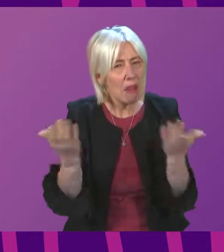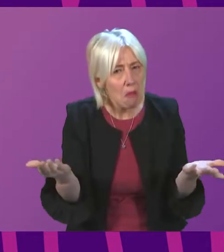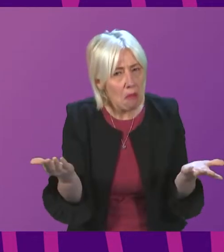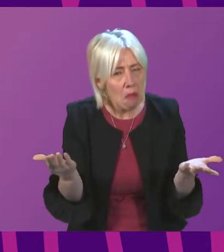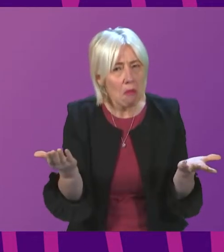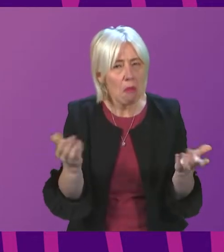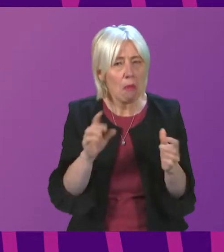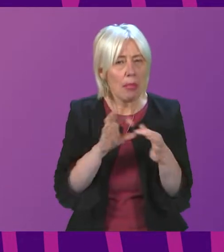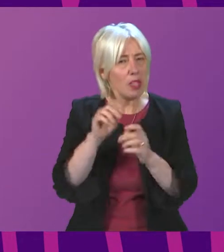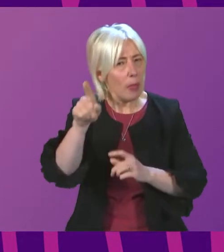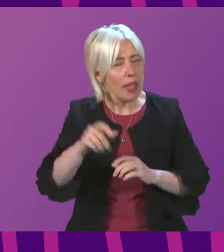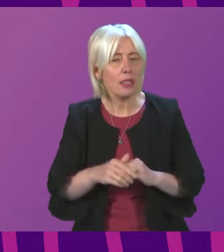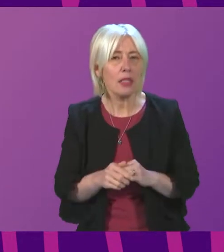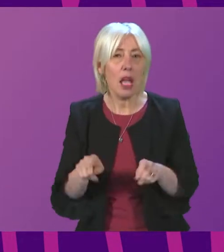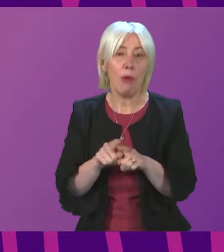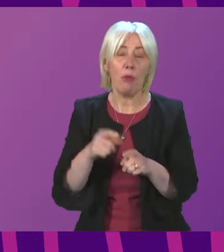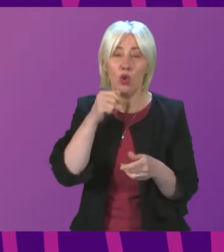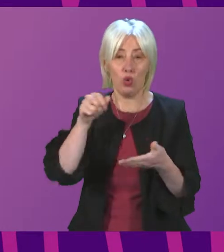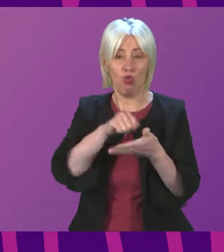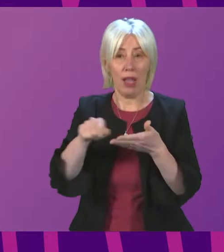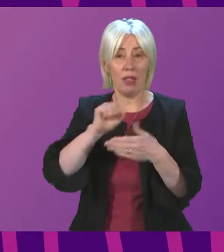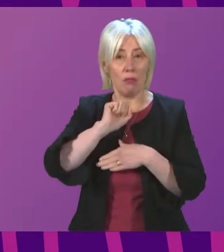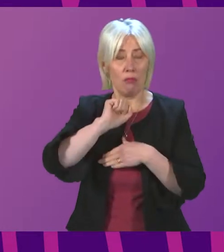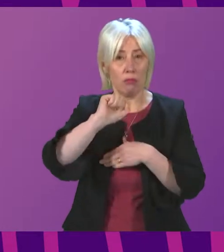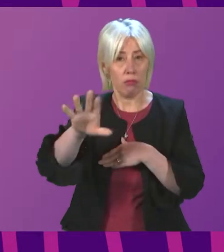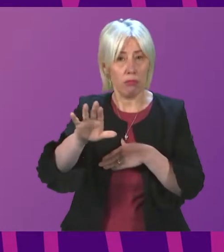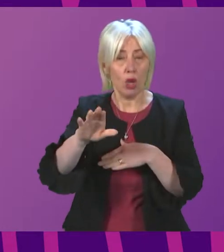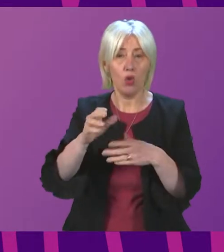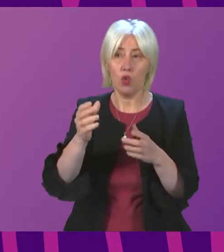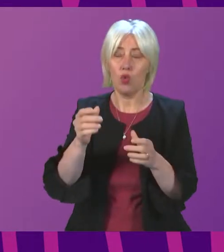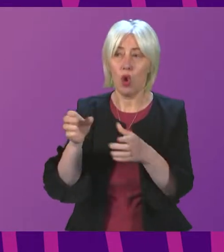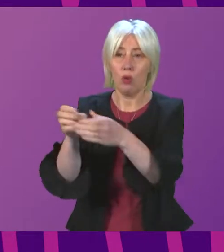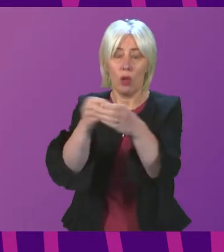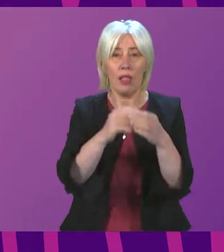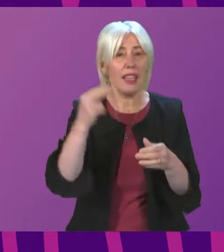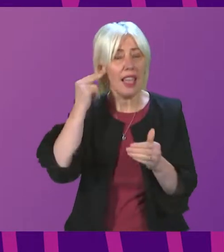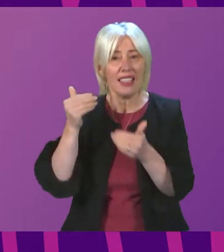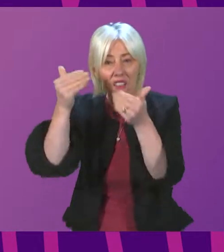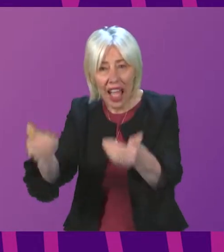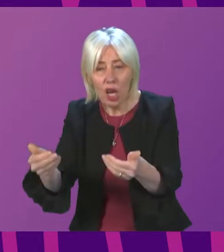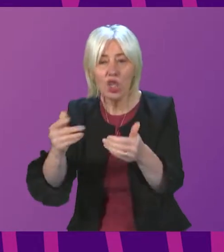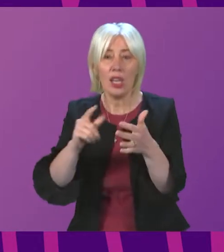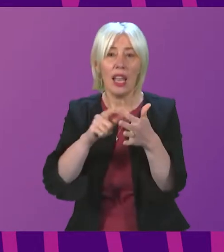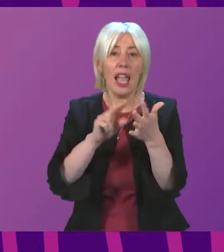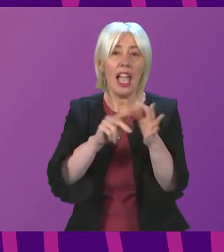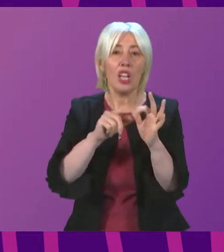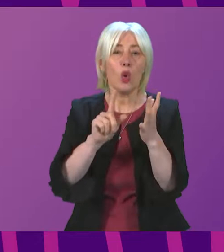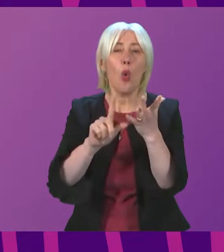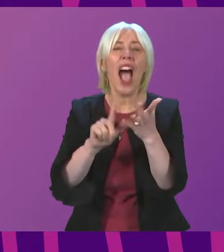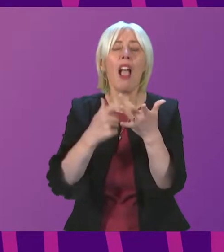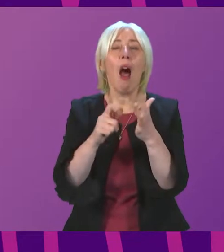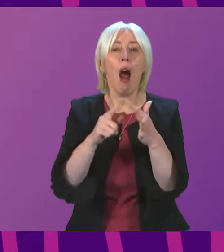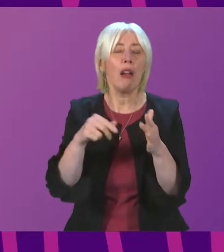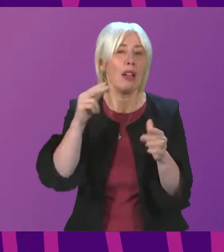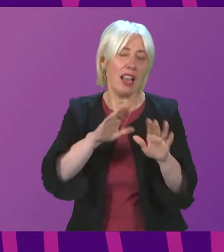terms of that and perhaps on that note we should write to em stakeholders like deaf action and choir the national deaf children's